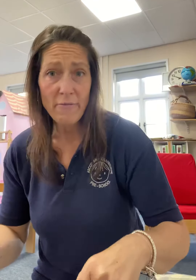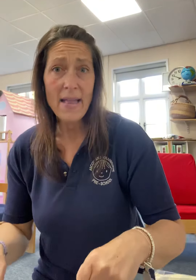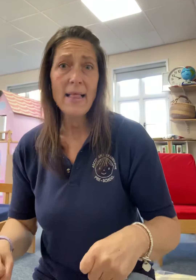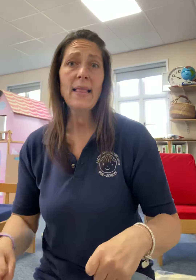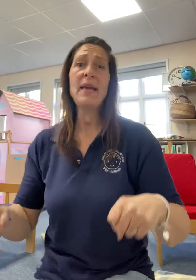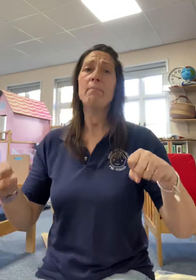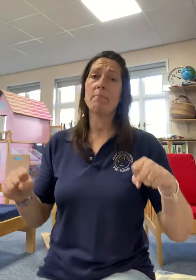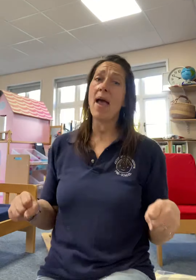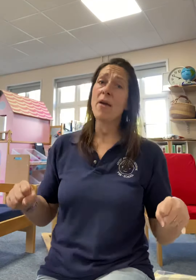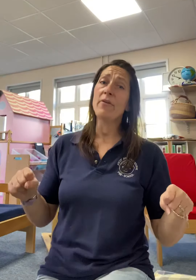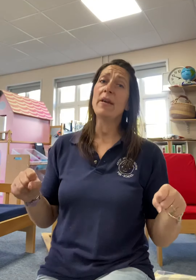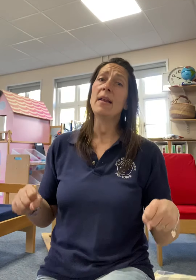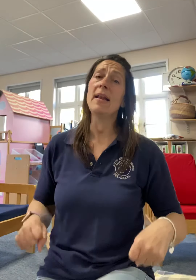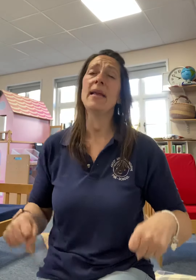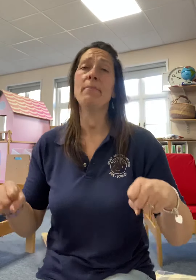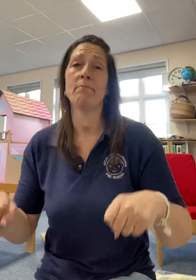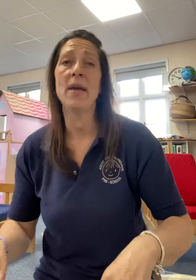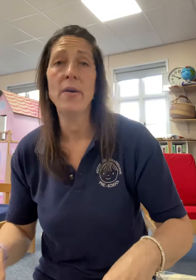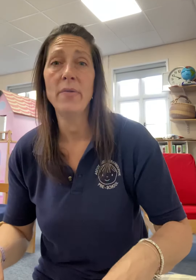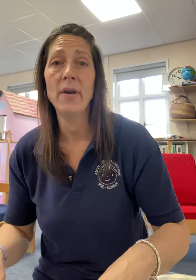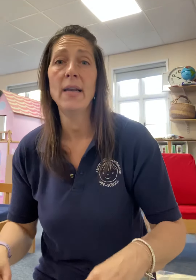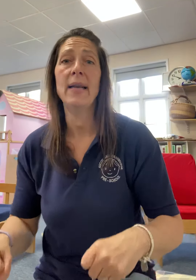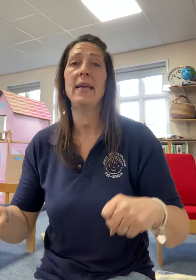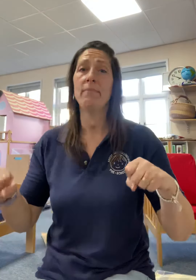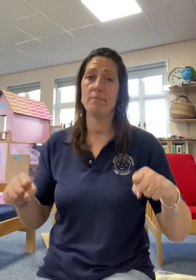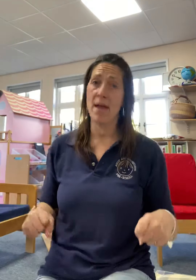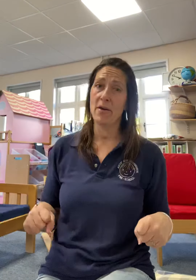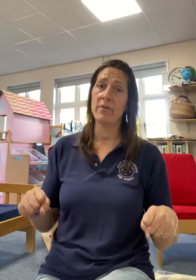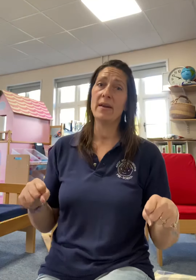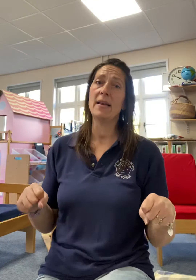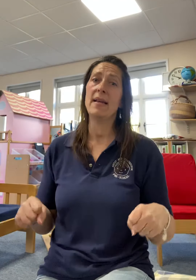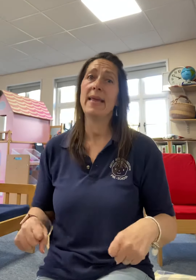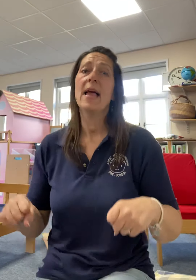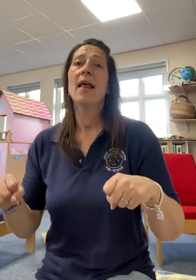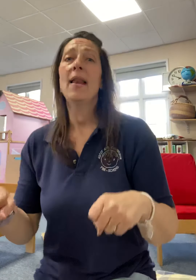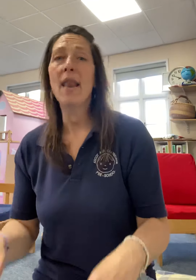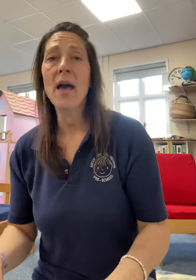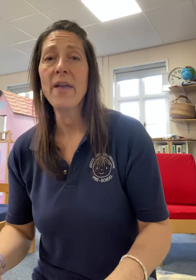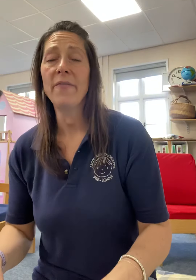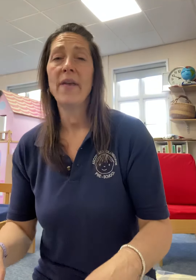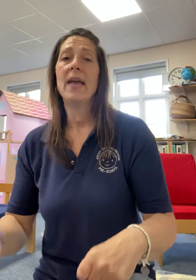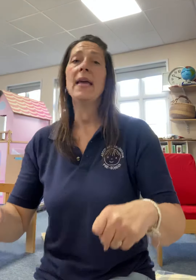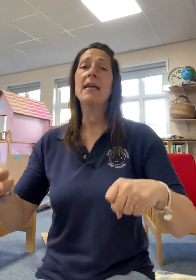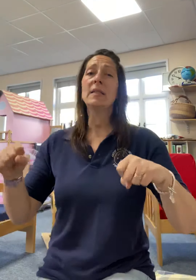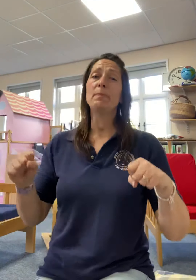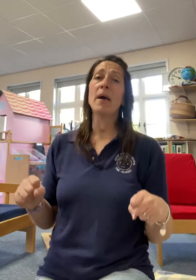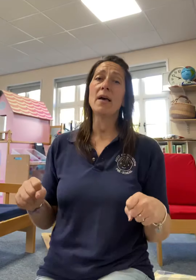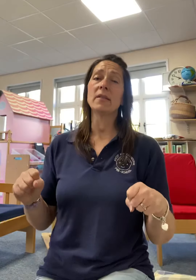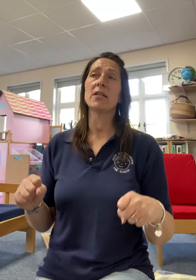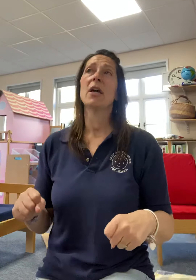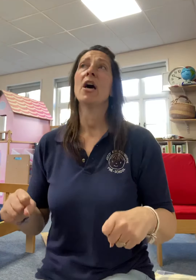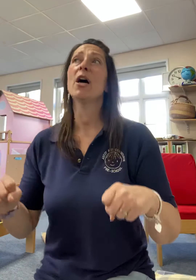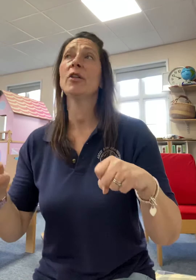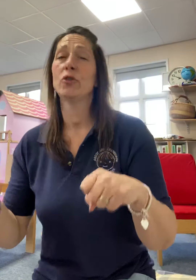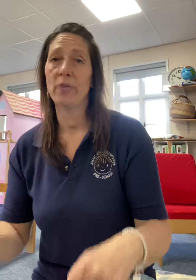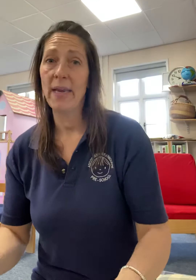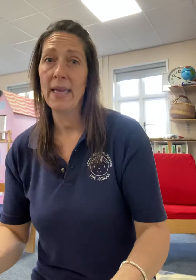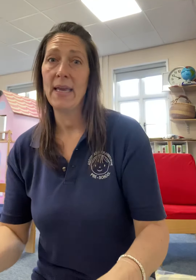Merrily, merrily, merrily, merrily, life is but a dream.